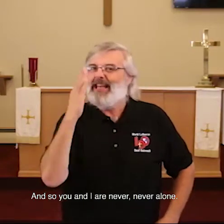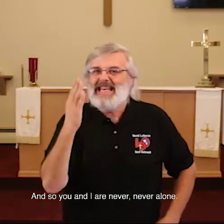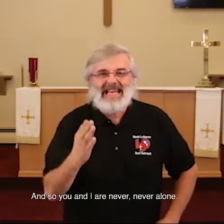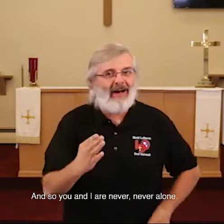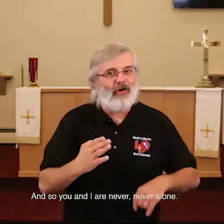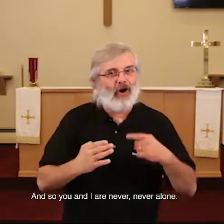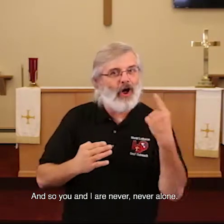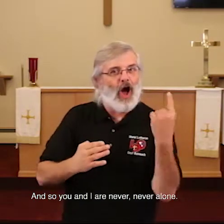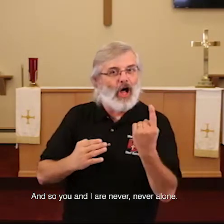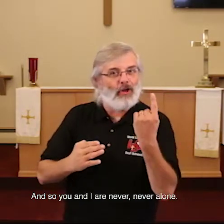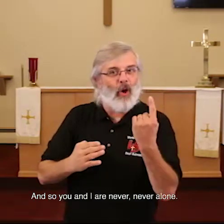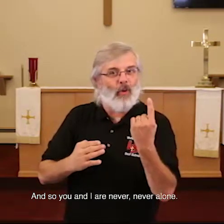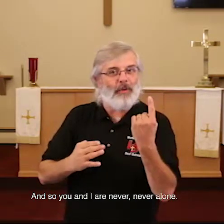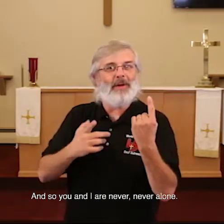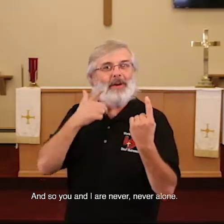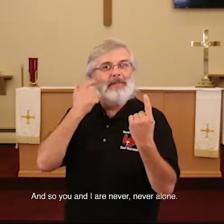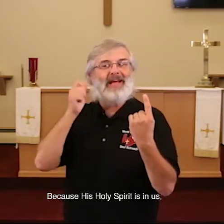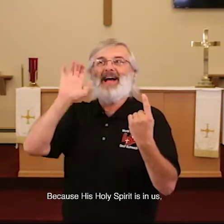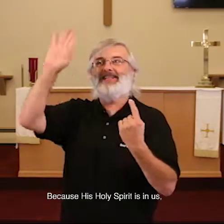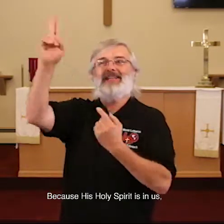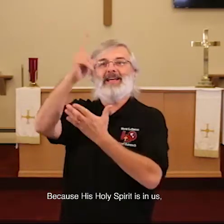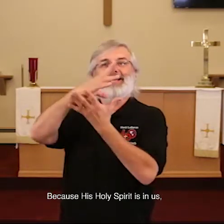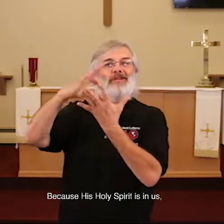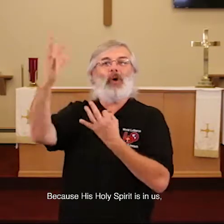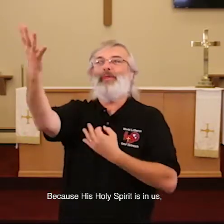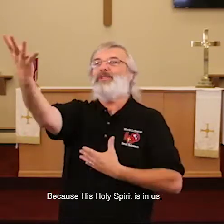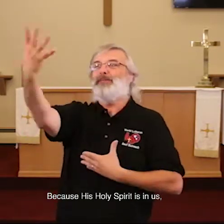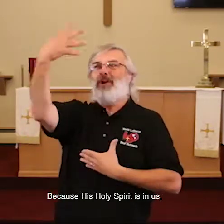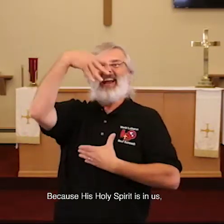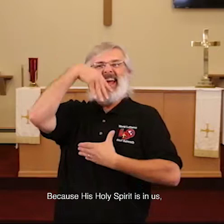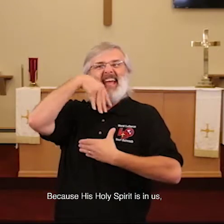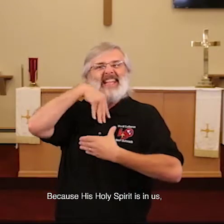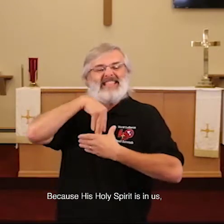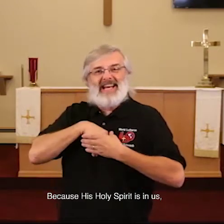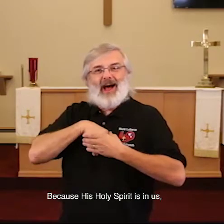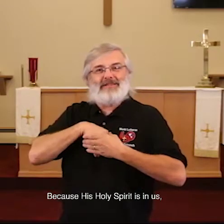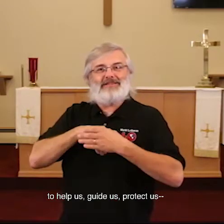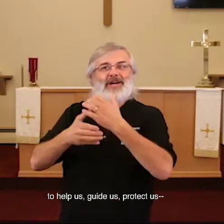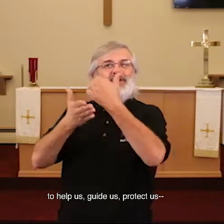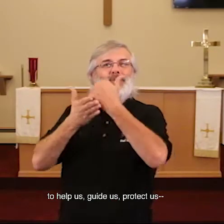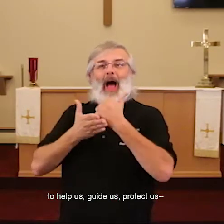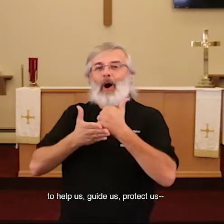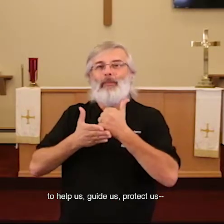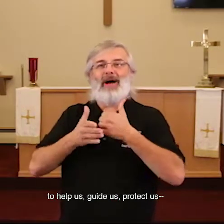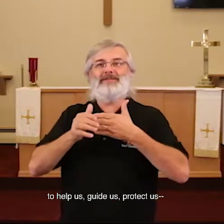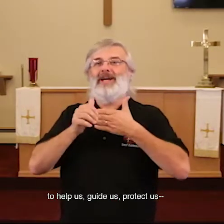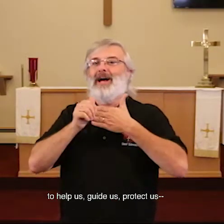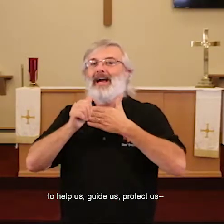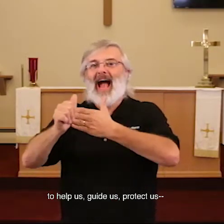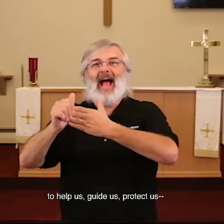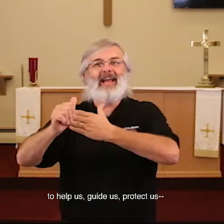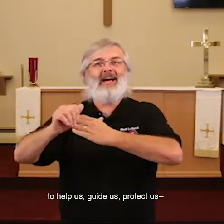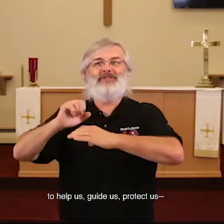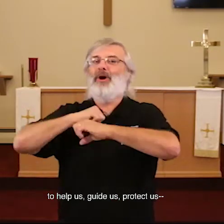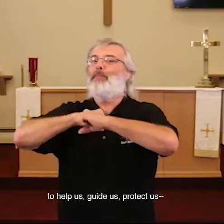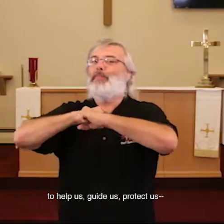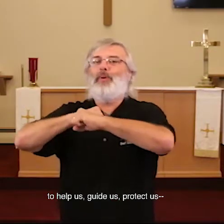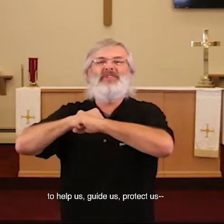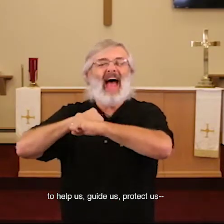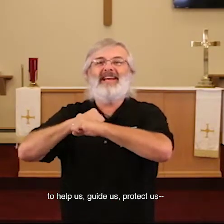never alone because His Holy Spirit is in us. He'll help us, guide us, protect